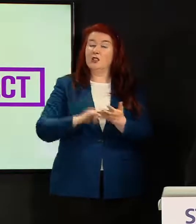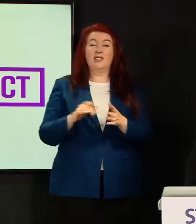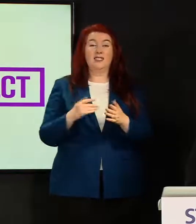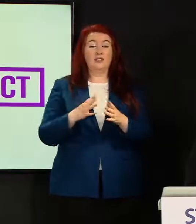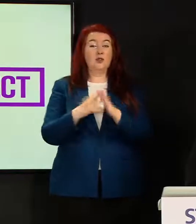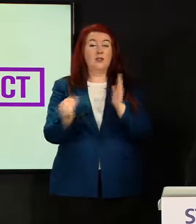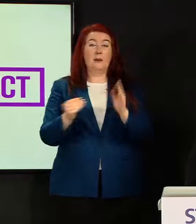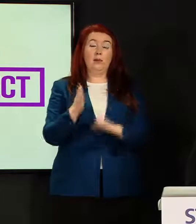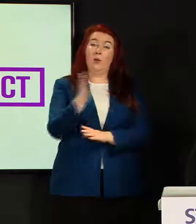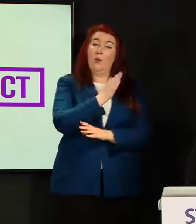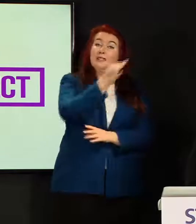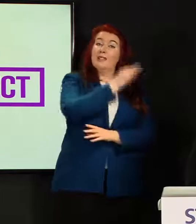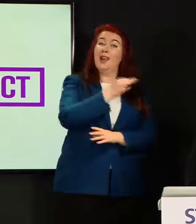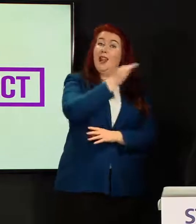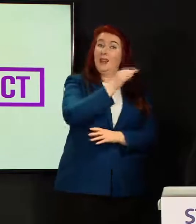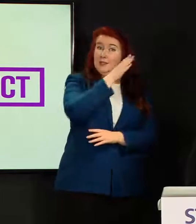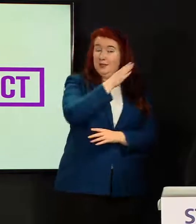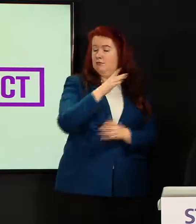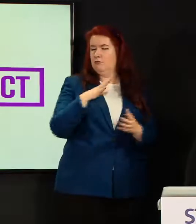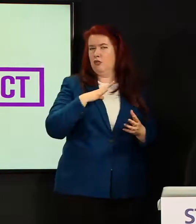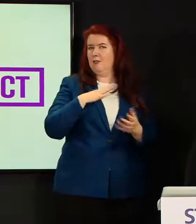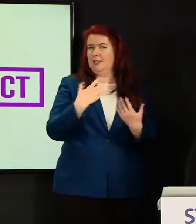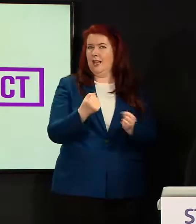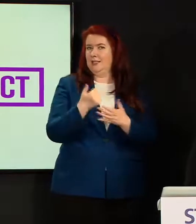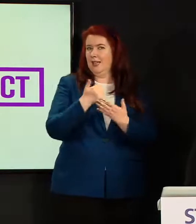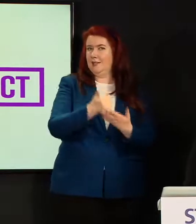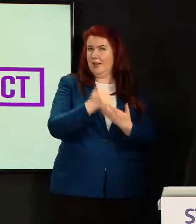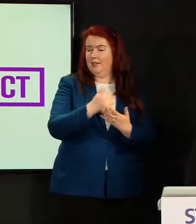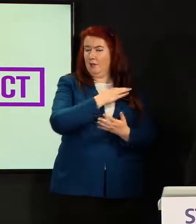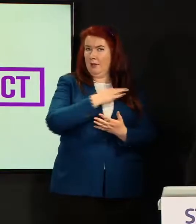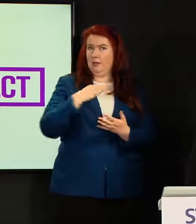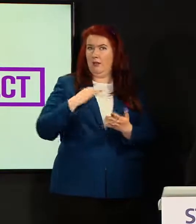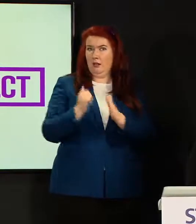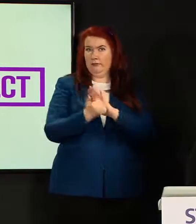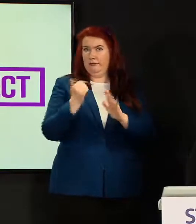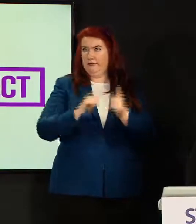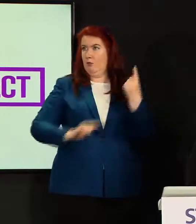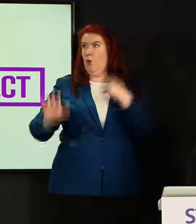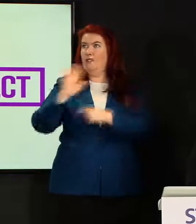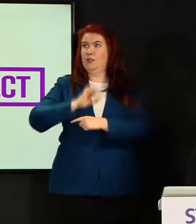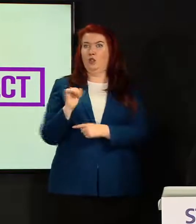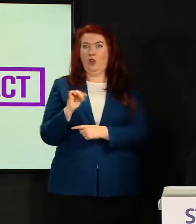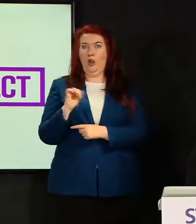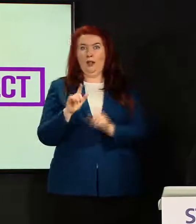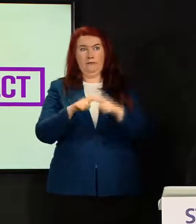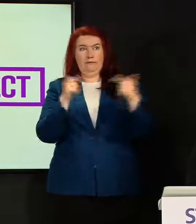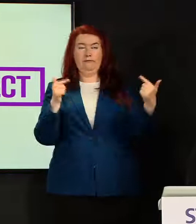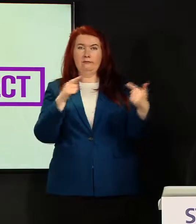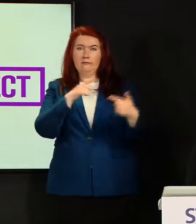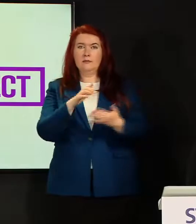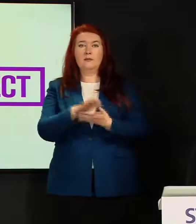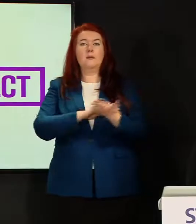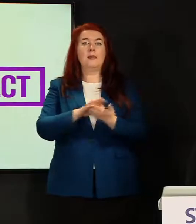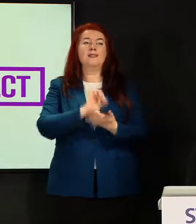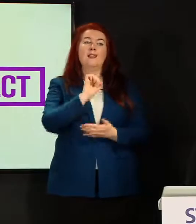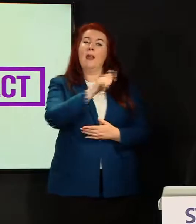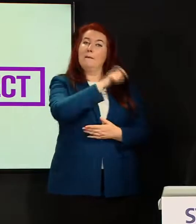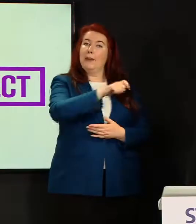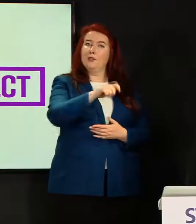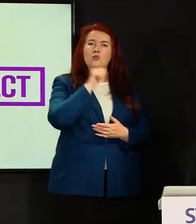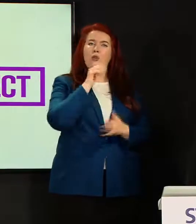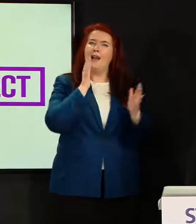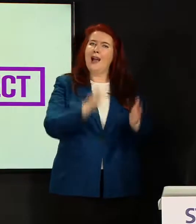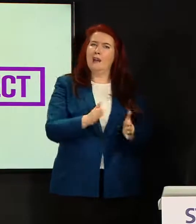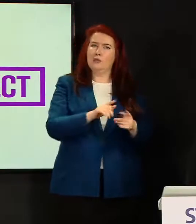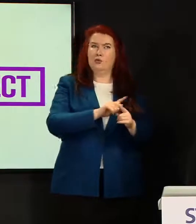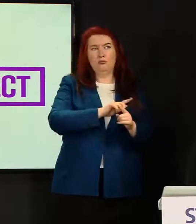Isles has had advice from clinicians across the country which means that their patients don't necessarily have